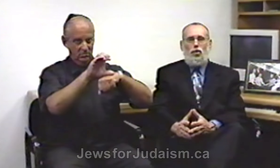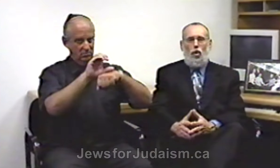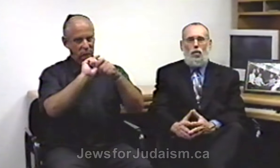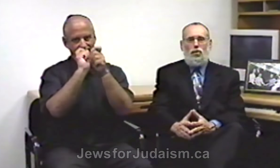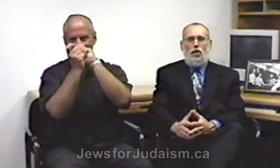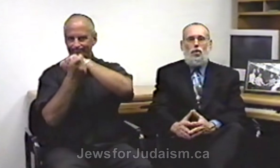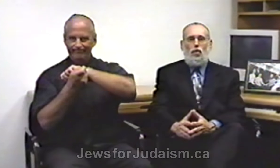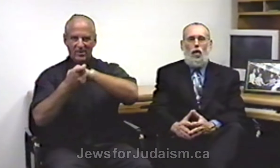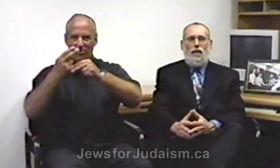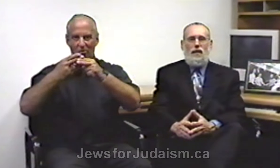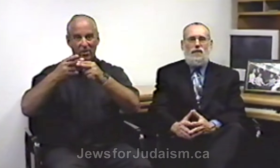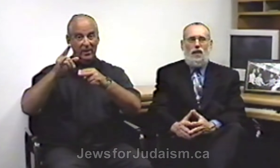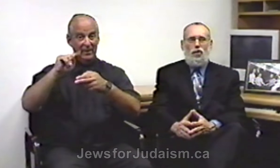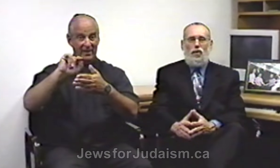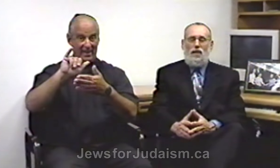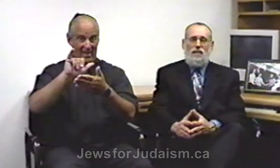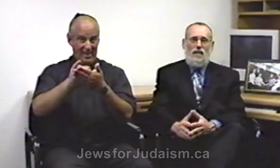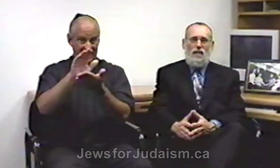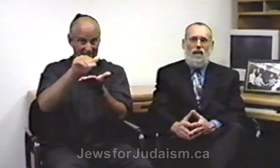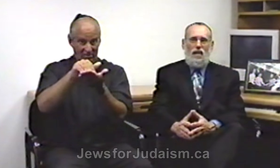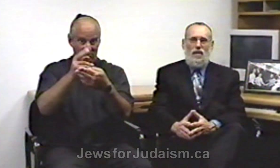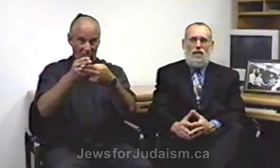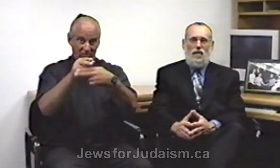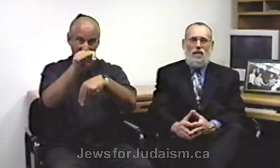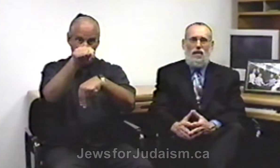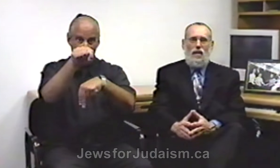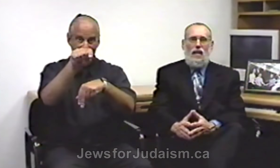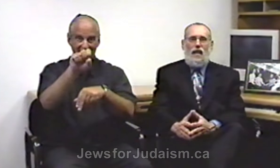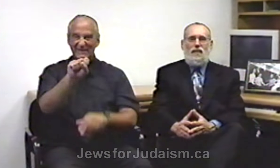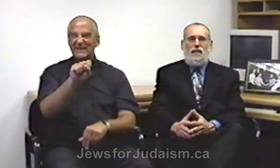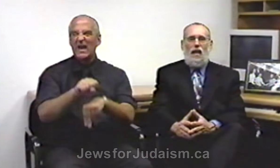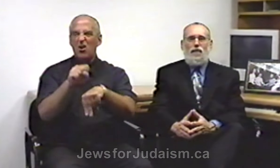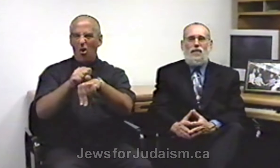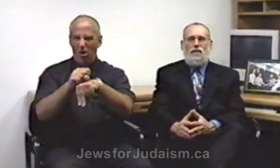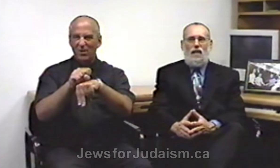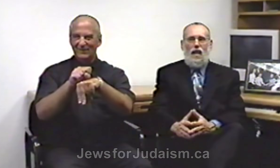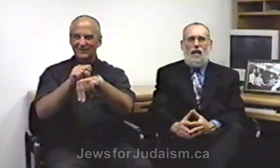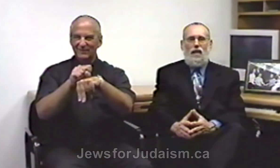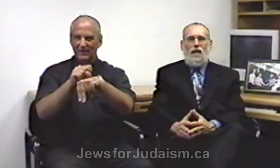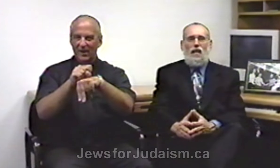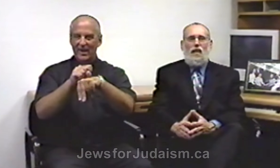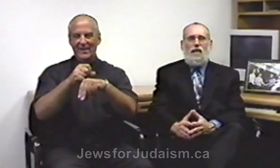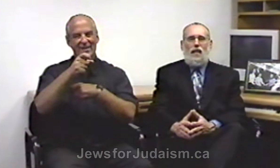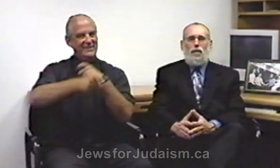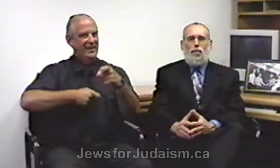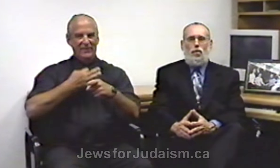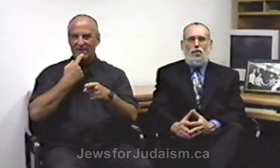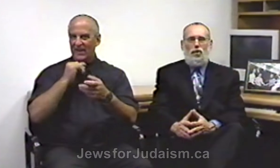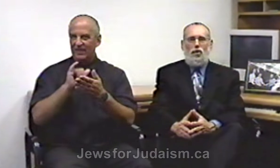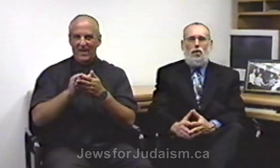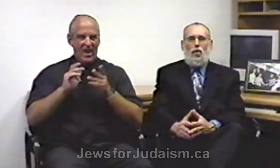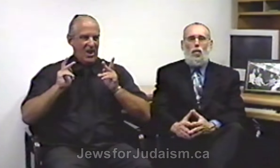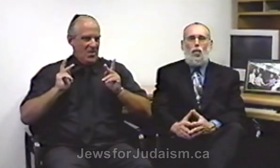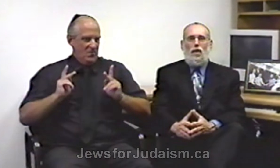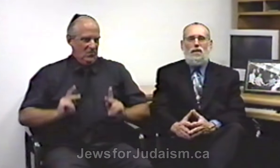chose to call that center a synagogue. Instead of saying that the person was